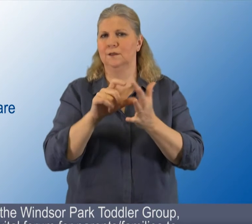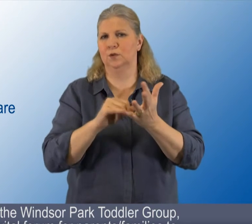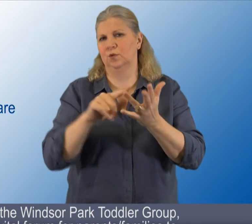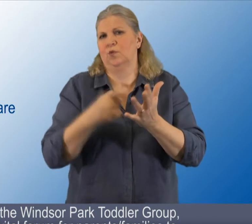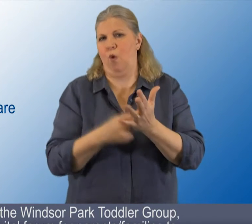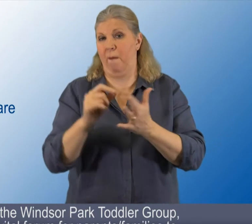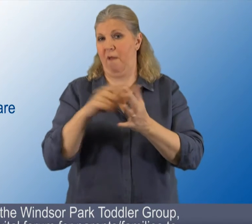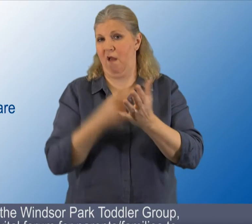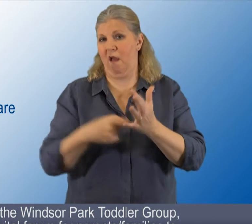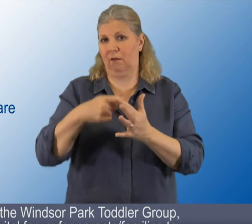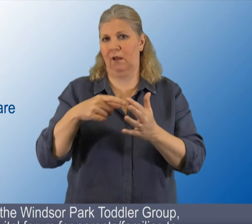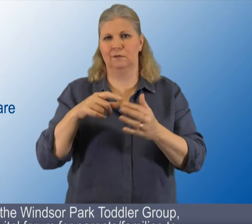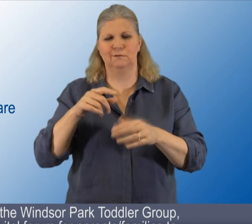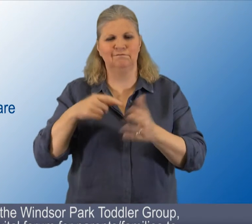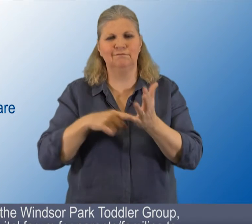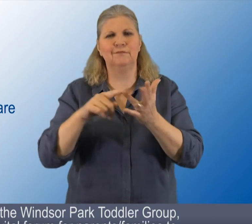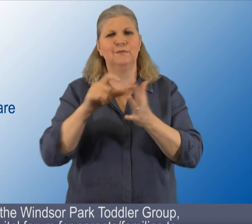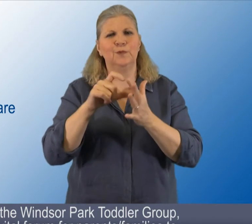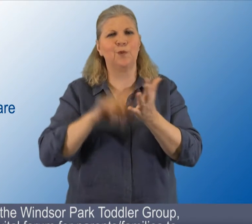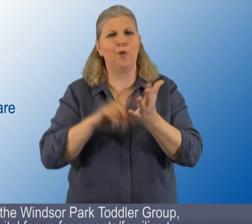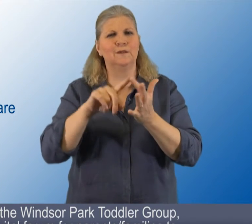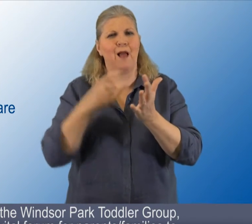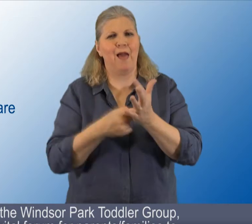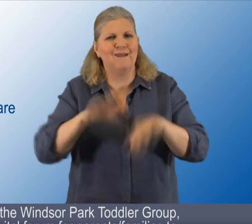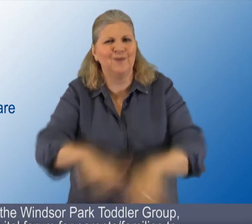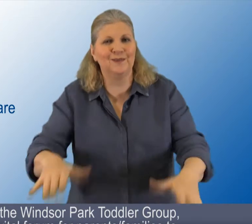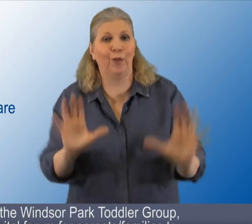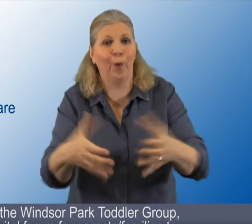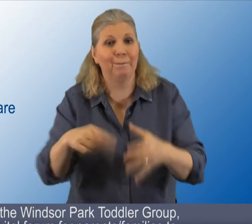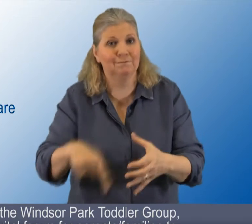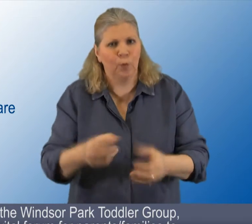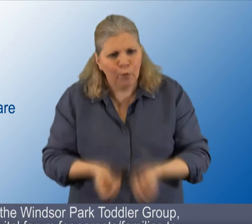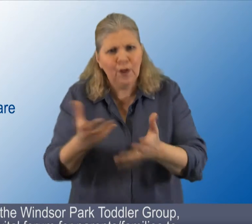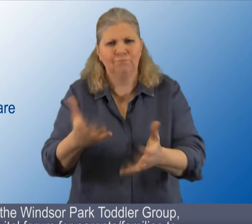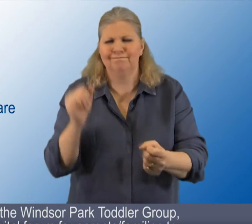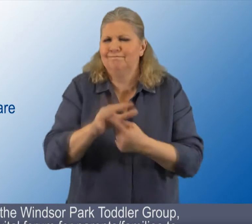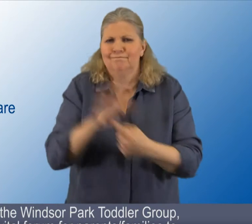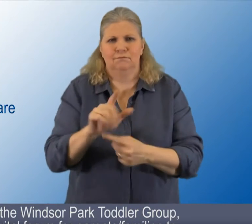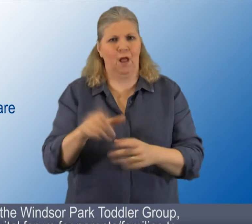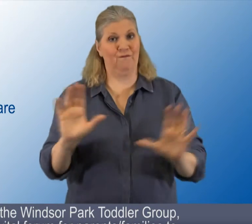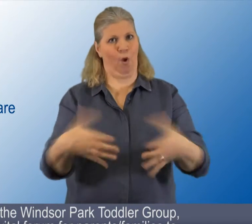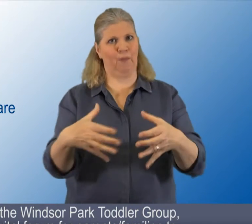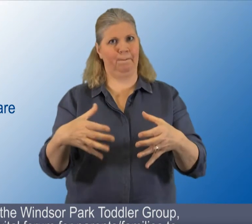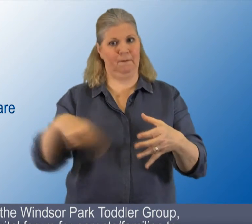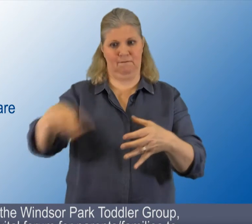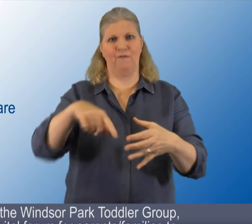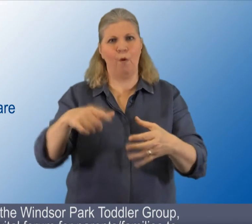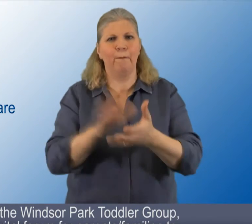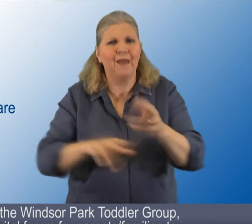Re-establish the Windsor Park Toddler Group, providing a vital forum for parents and families to come together and share experiences